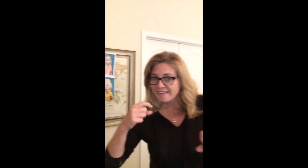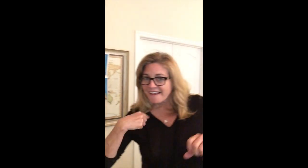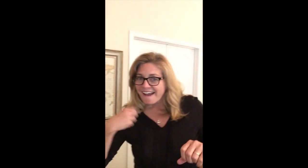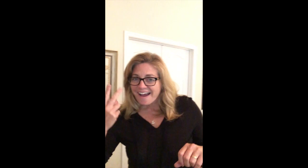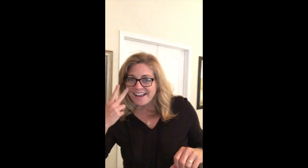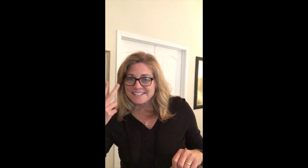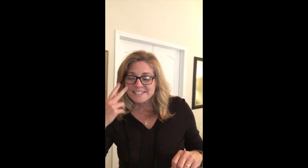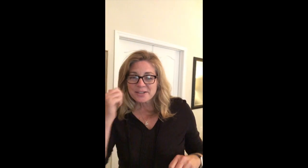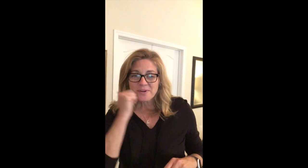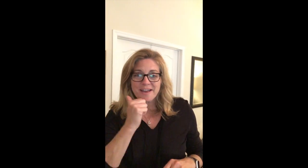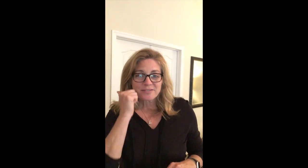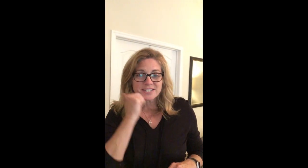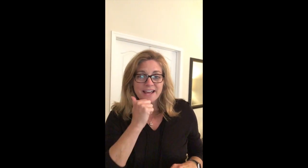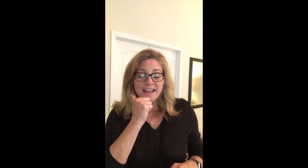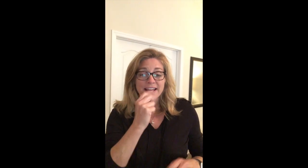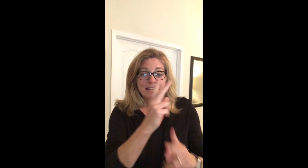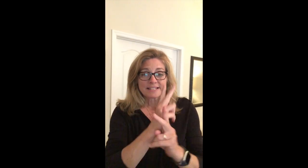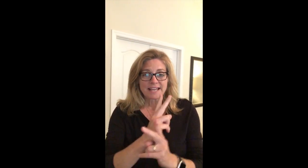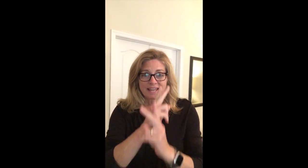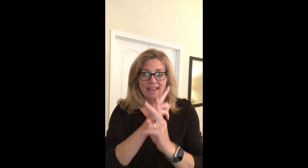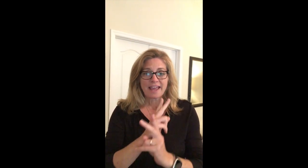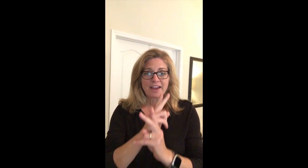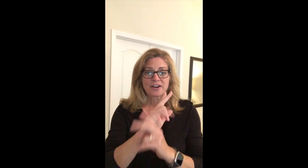I see you every day. Take care.